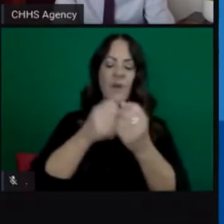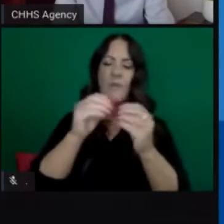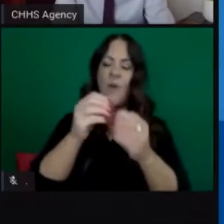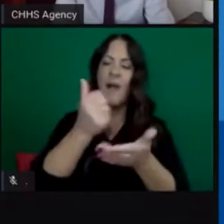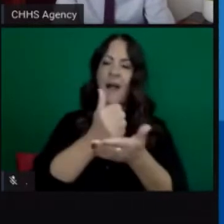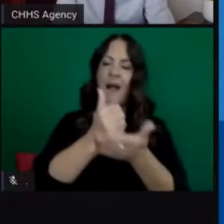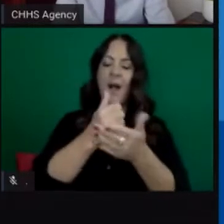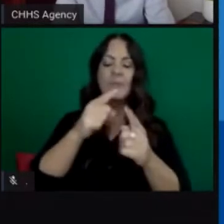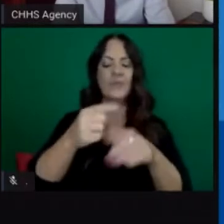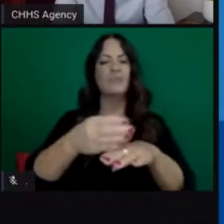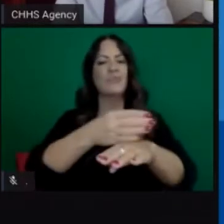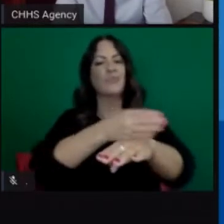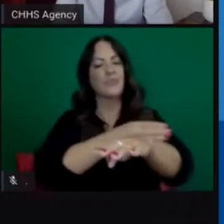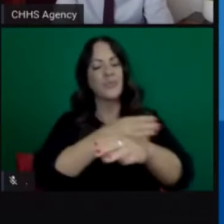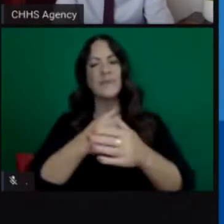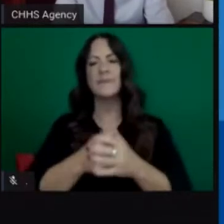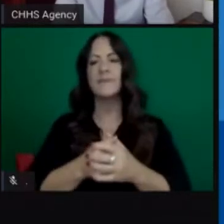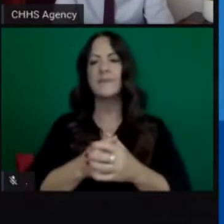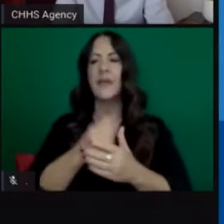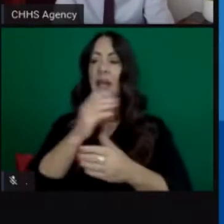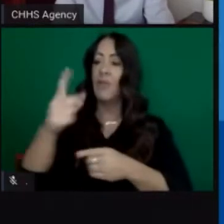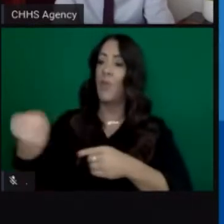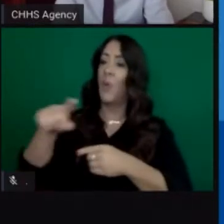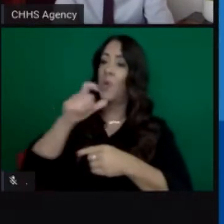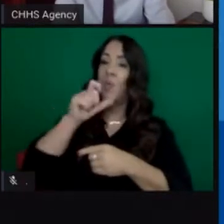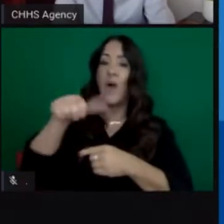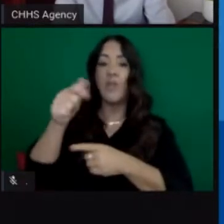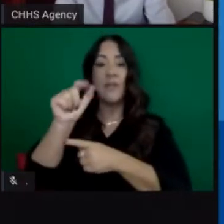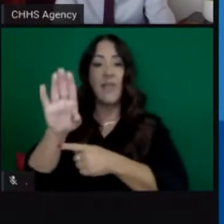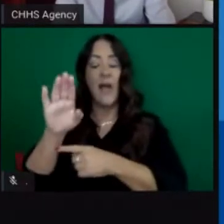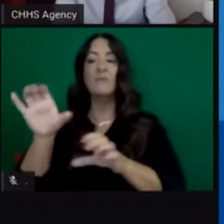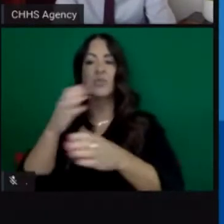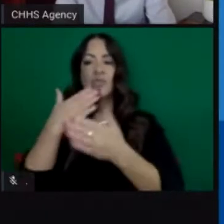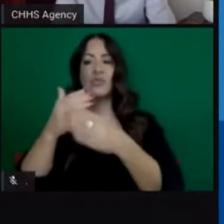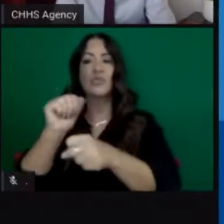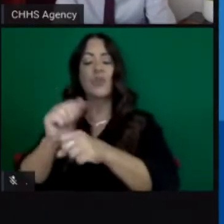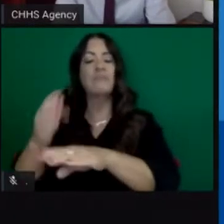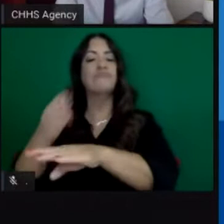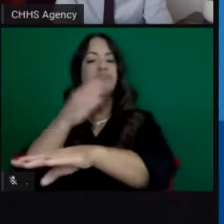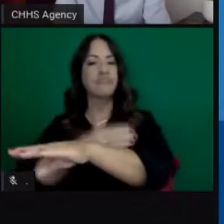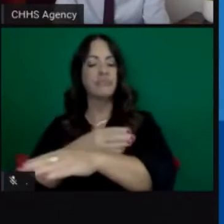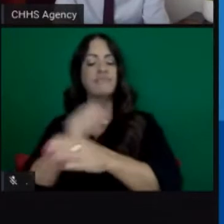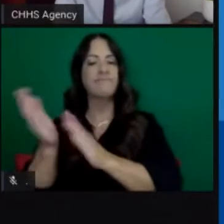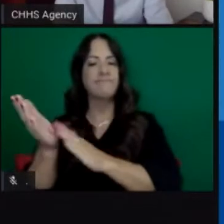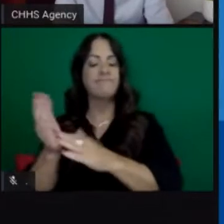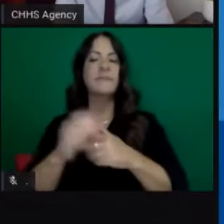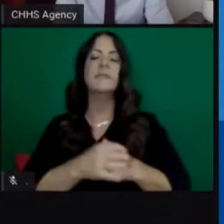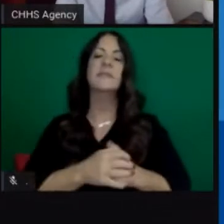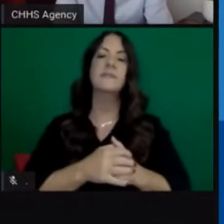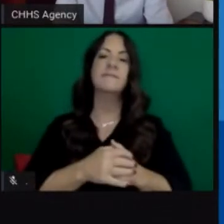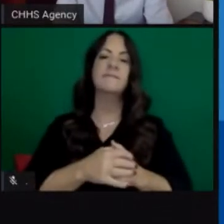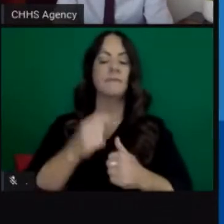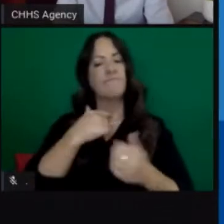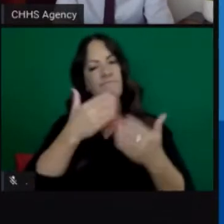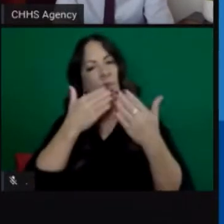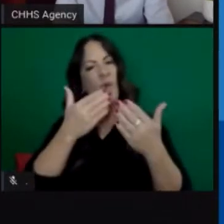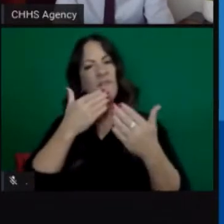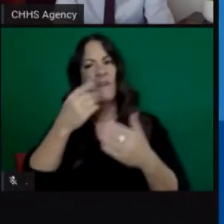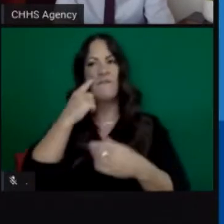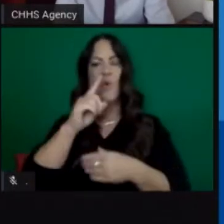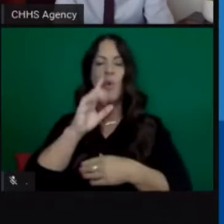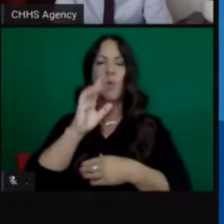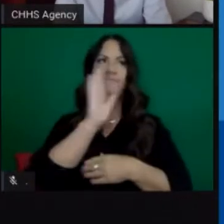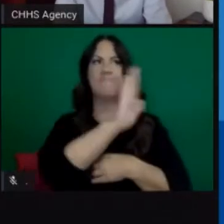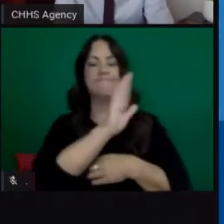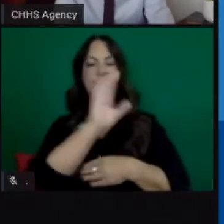those labs that are really helping contribute to this improved performance so really grateful for you know the governor's